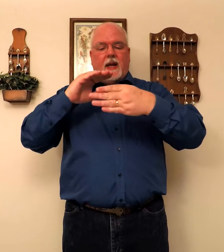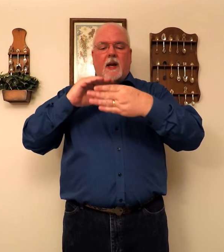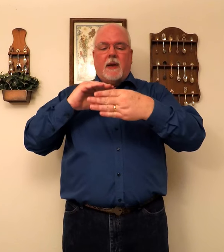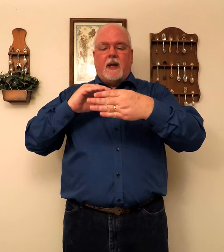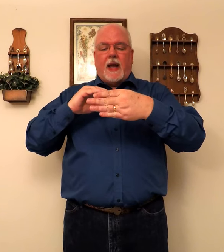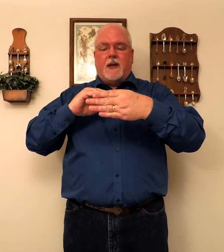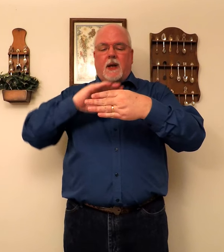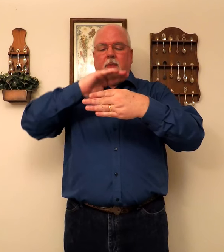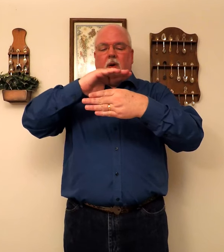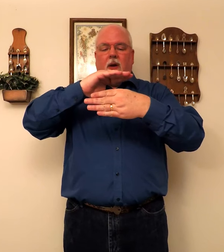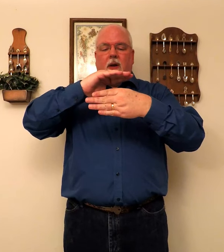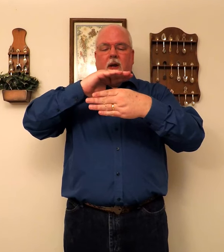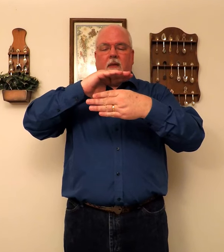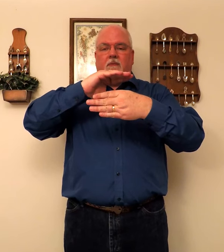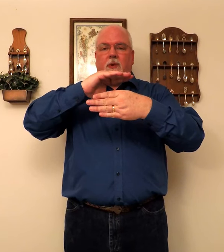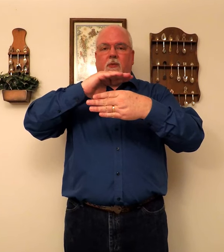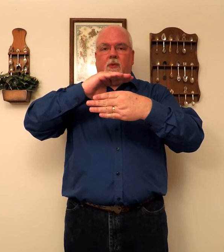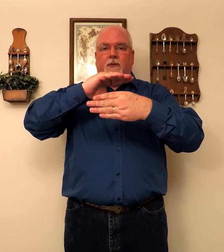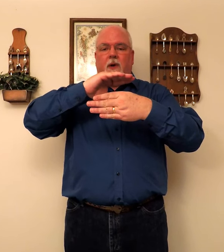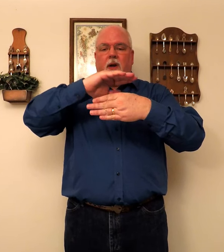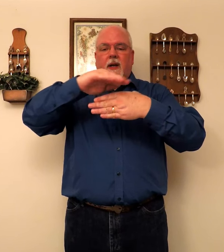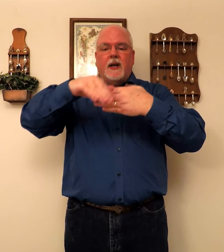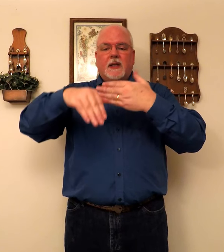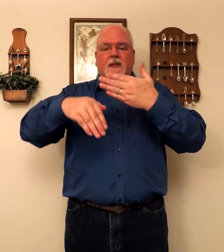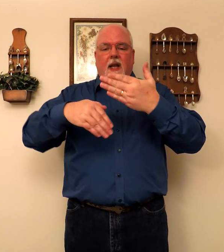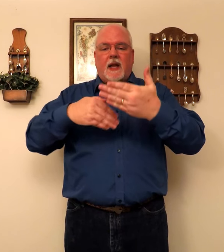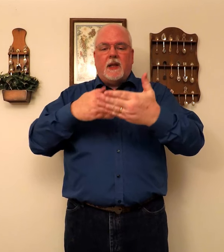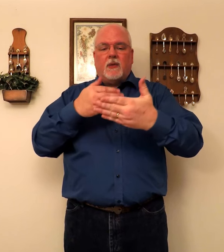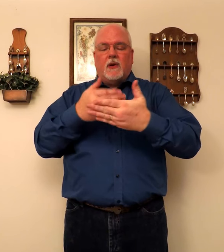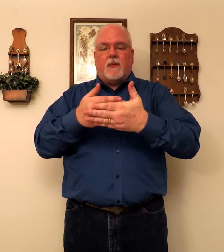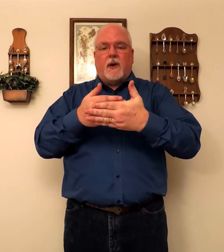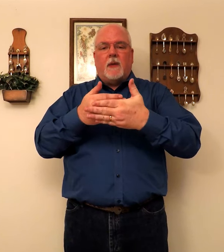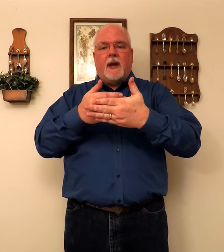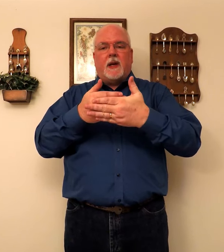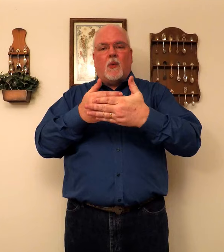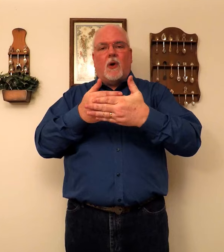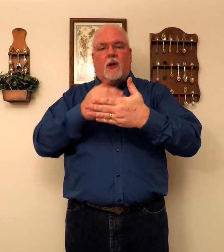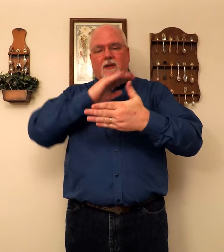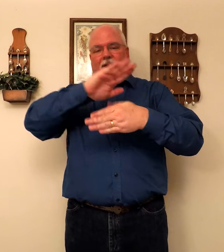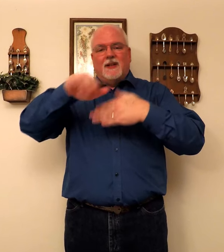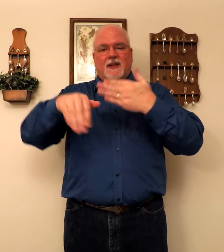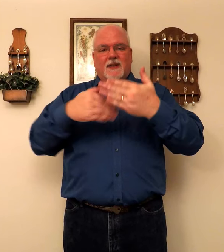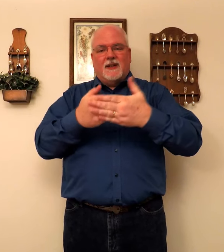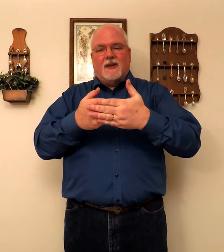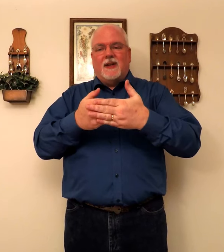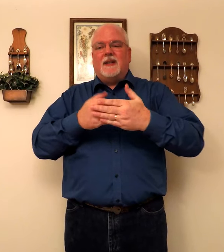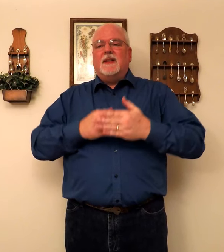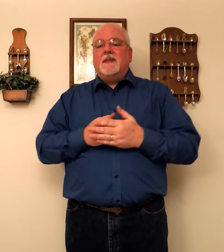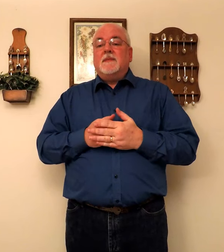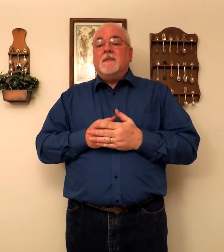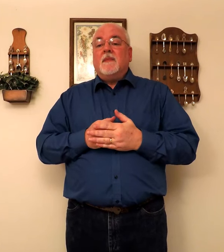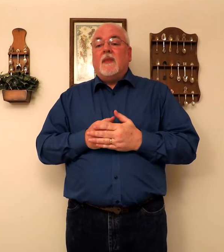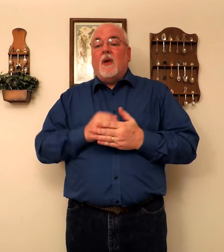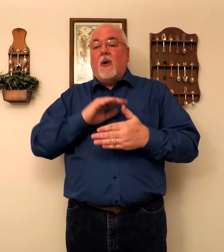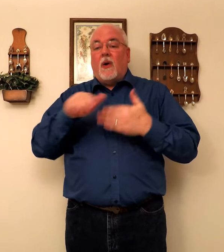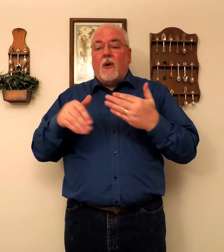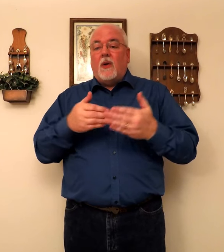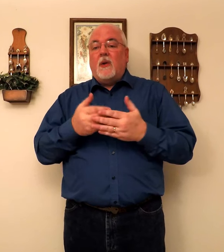Kind of make a hand up. And put a roof on it. Slide the roof around. Make it a wall. All right. All.